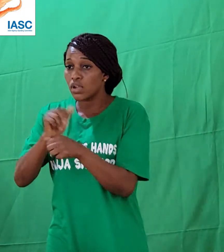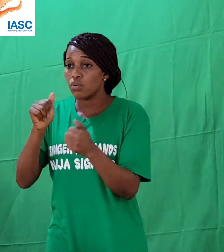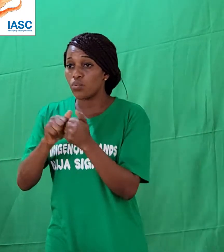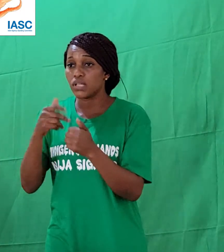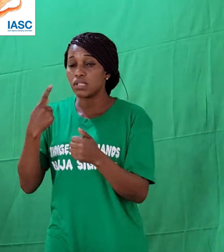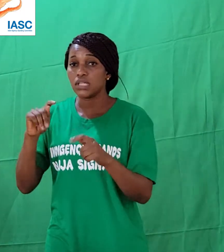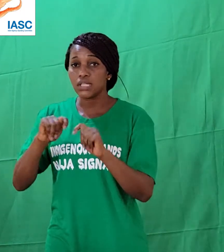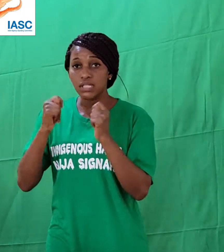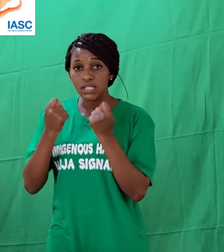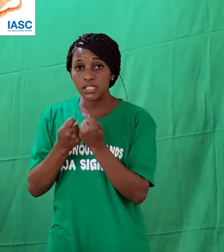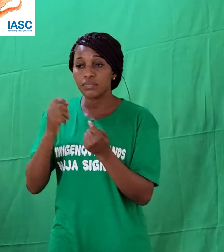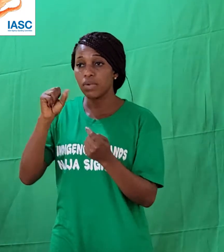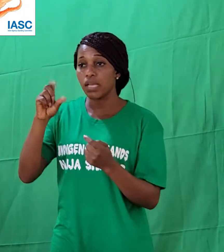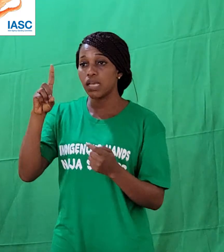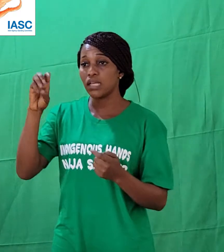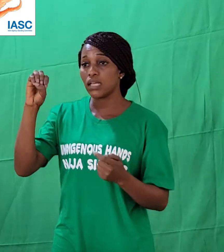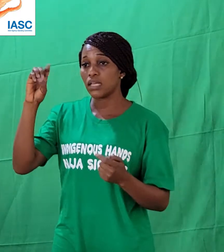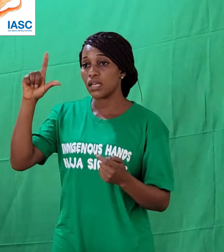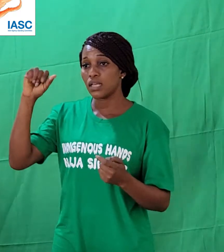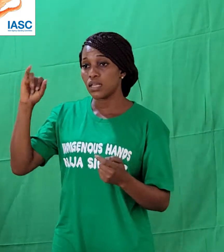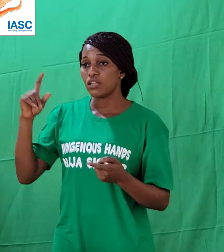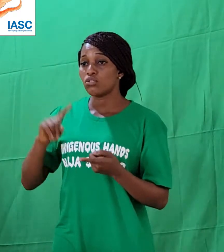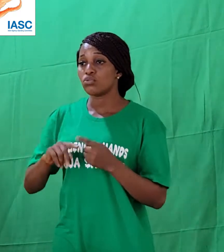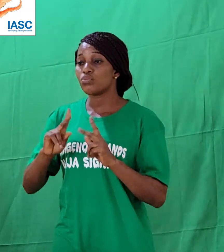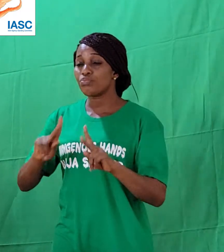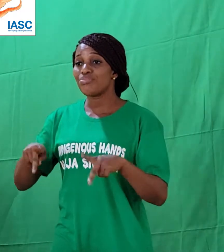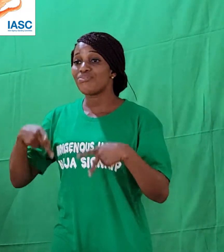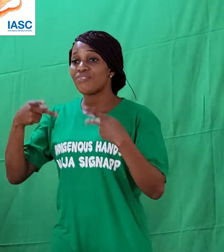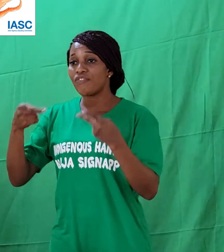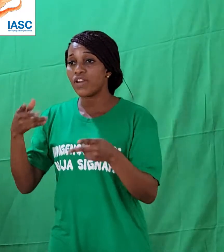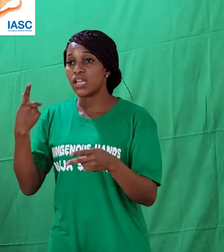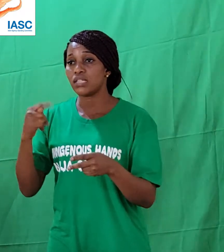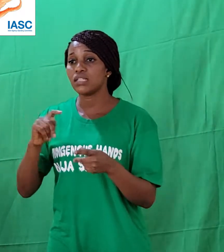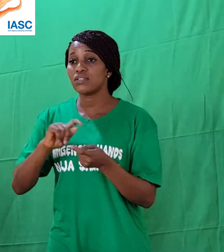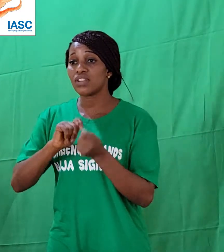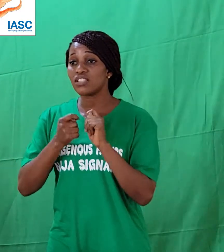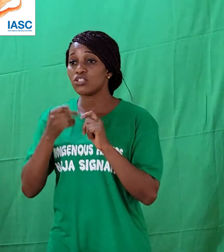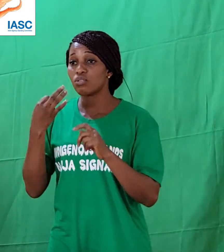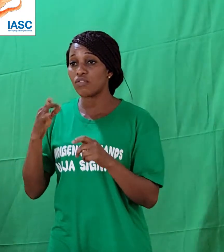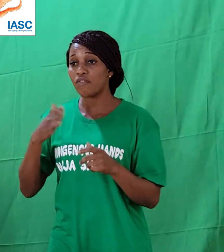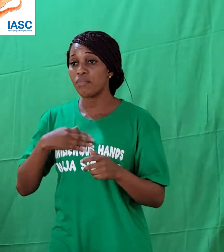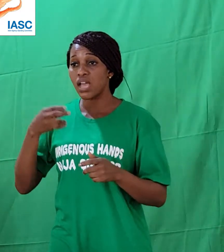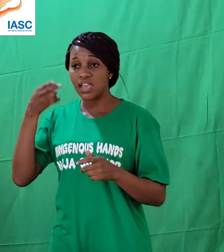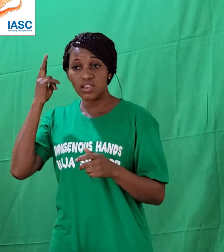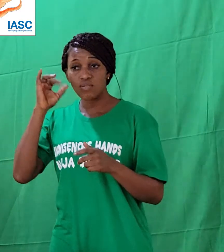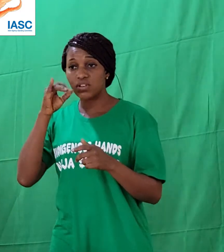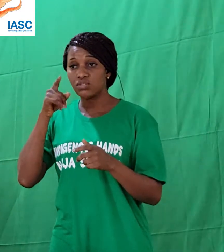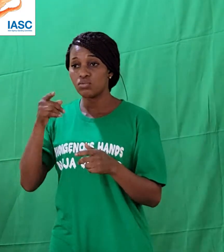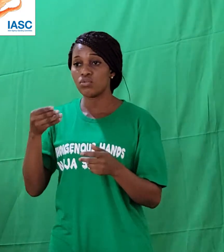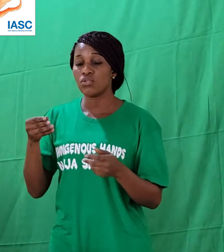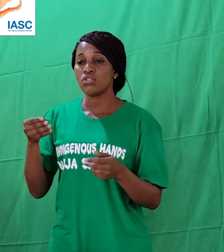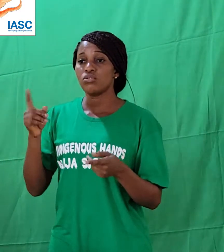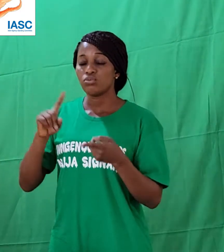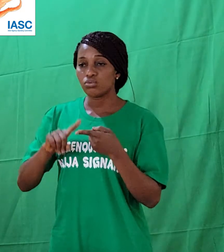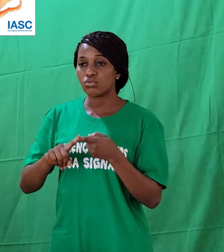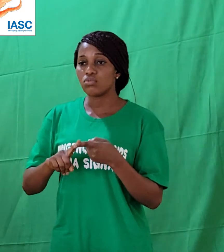translate, to provide a translation of My Hero Is You into Indigenous Nigerian Sign Language.